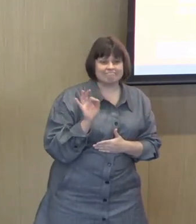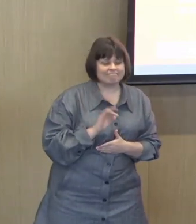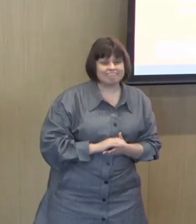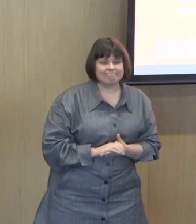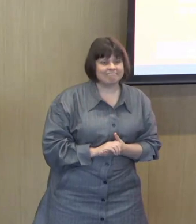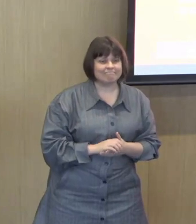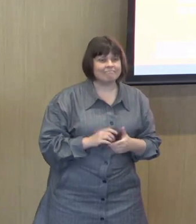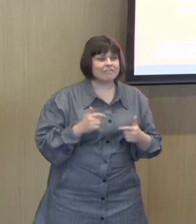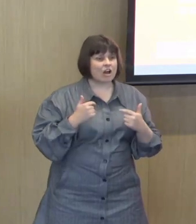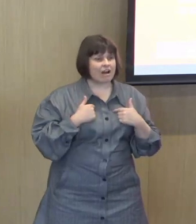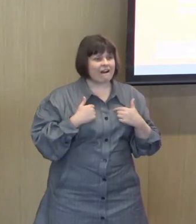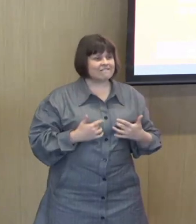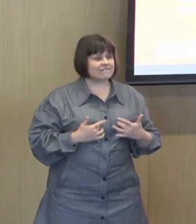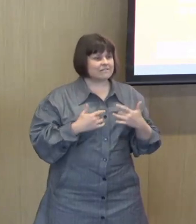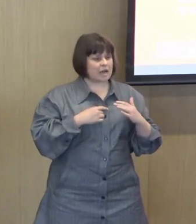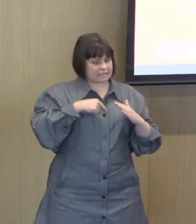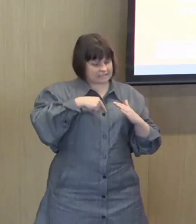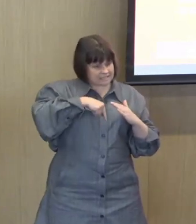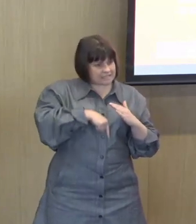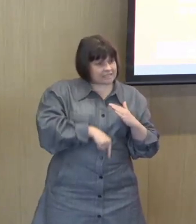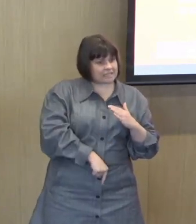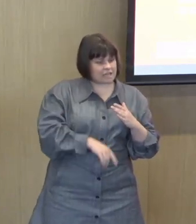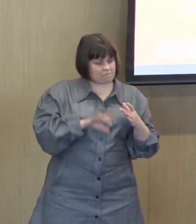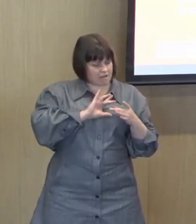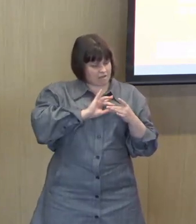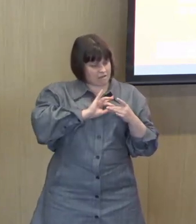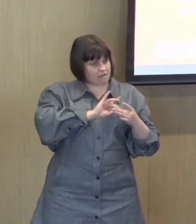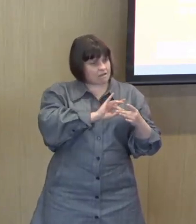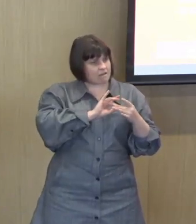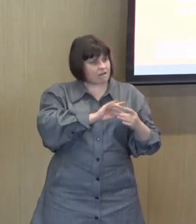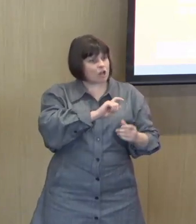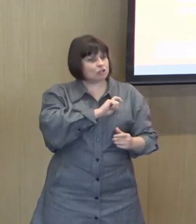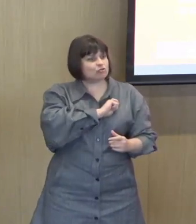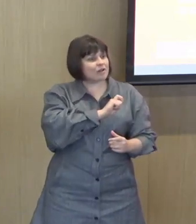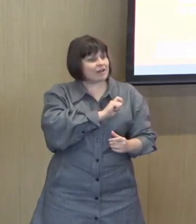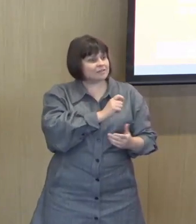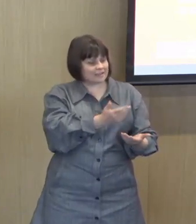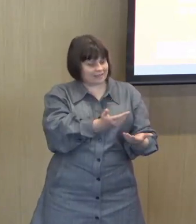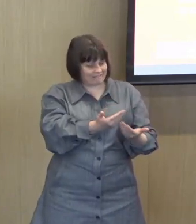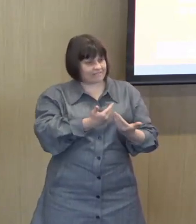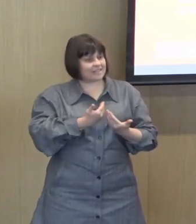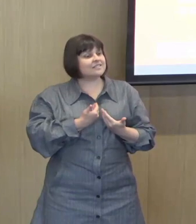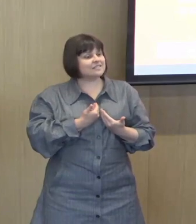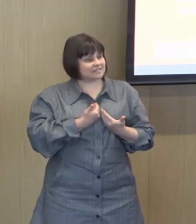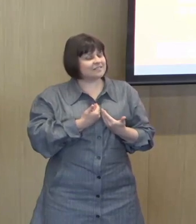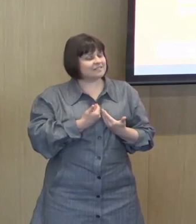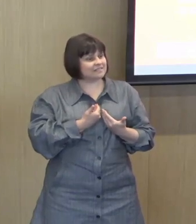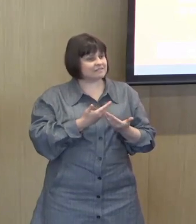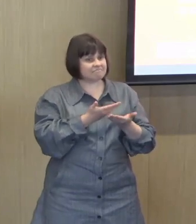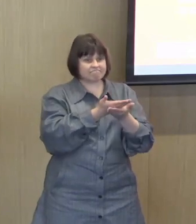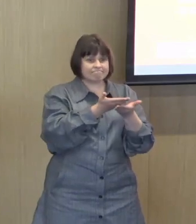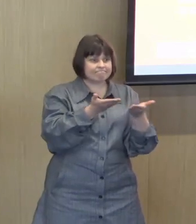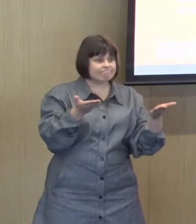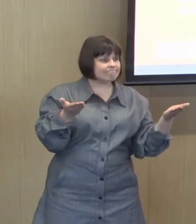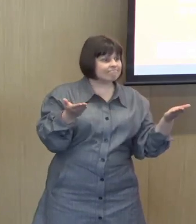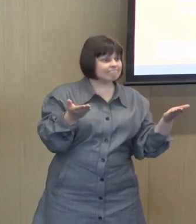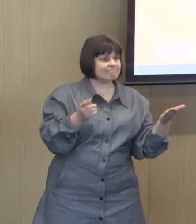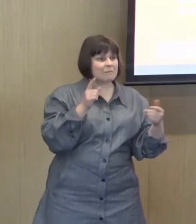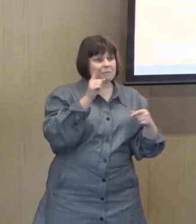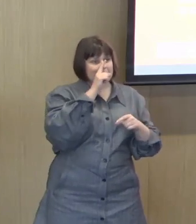deep interconnectedness and trust that had been given and placed in me by people over time, by